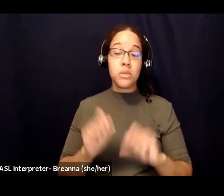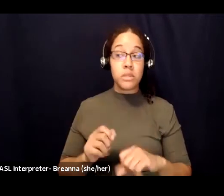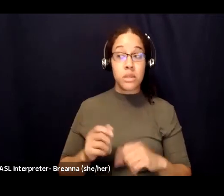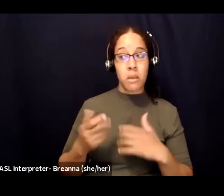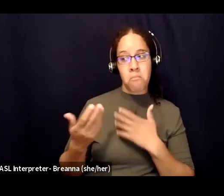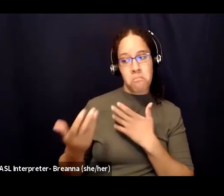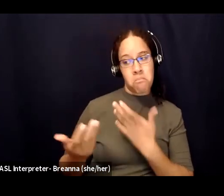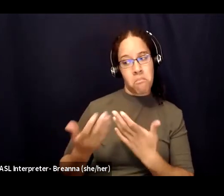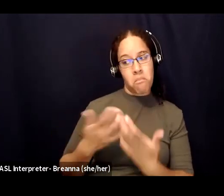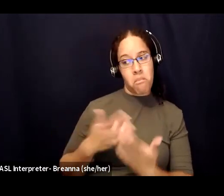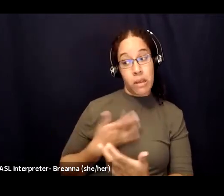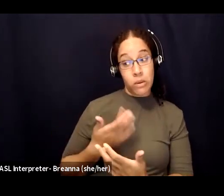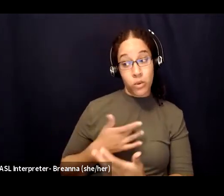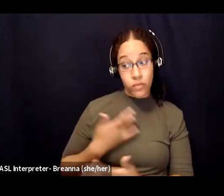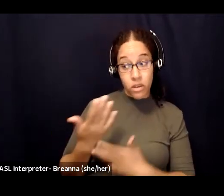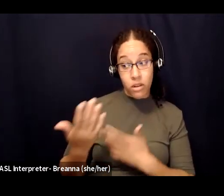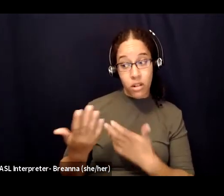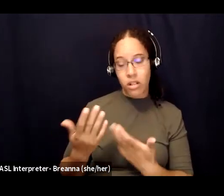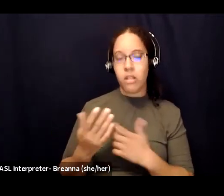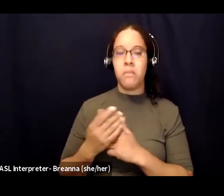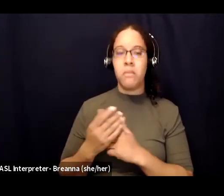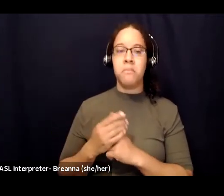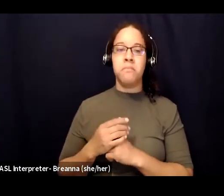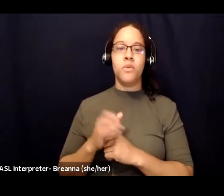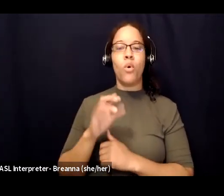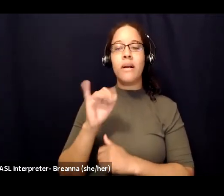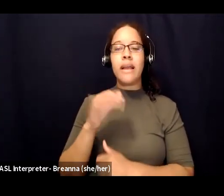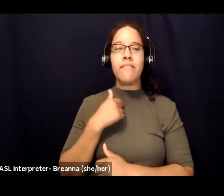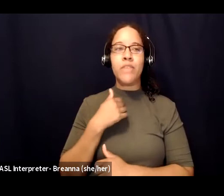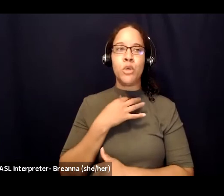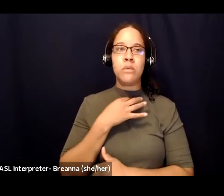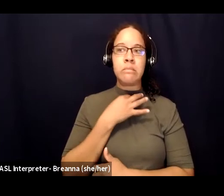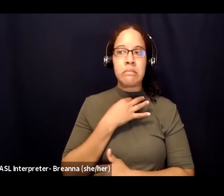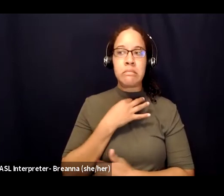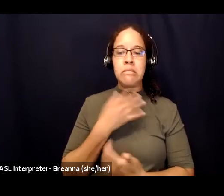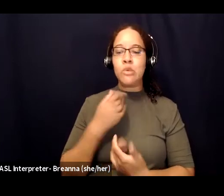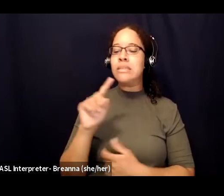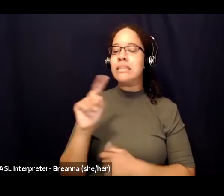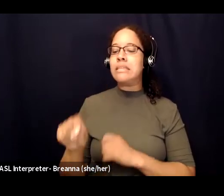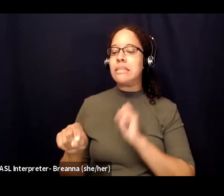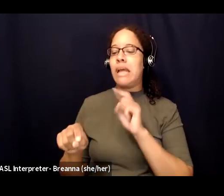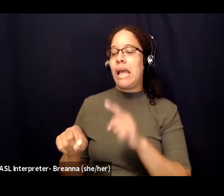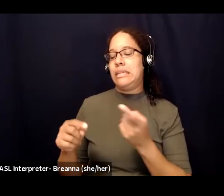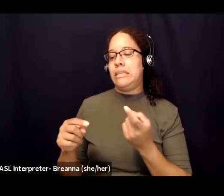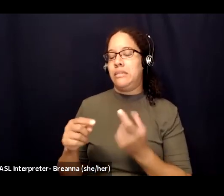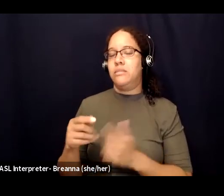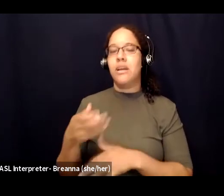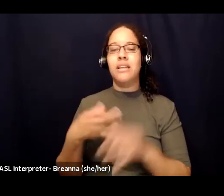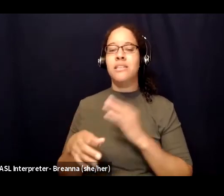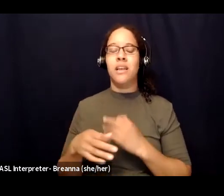in your head you verbalize them and just ask instead of you know making assumptions of oh they probably view me in this way or they